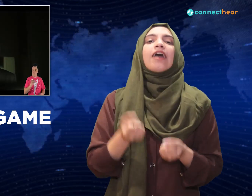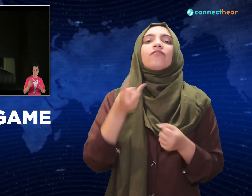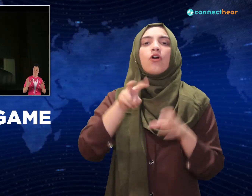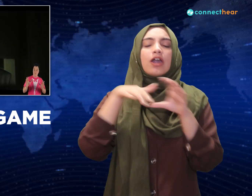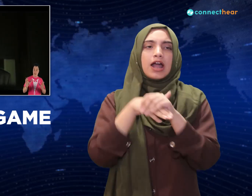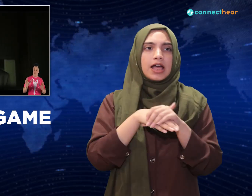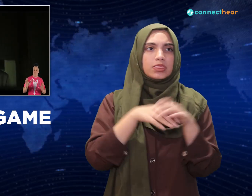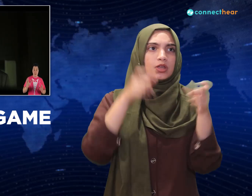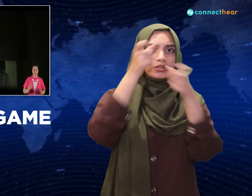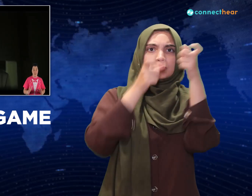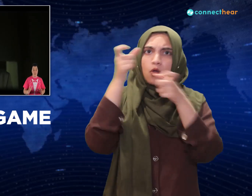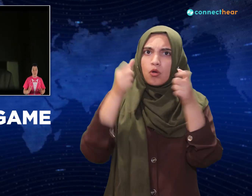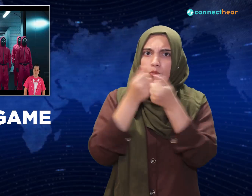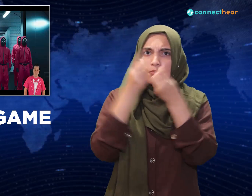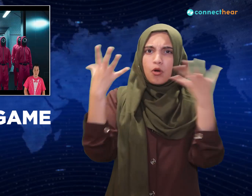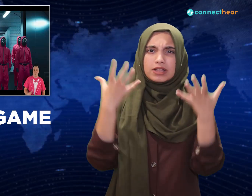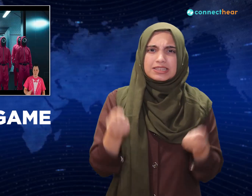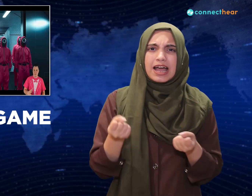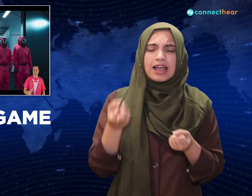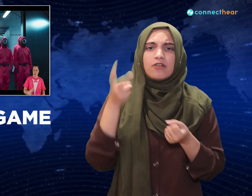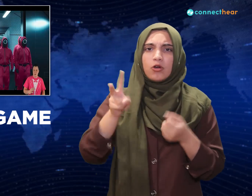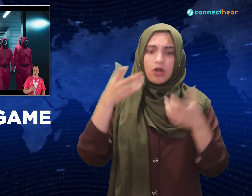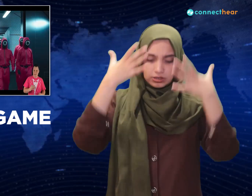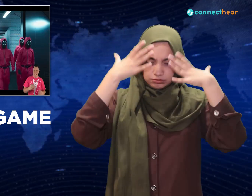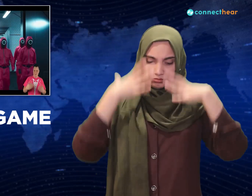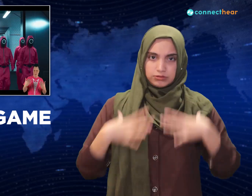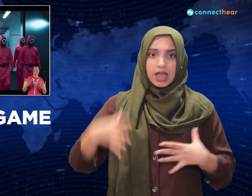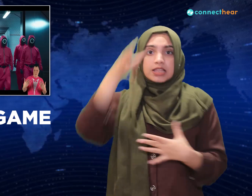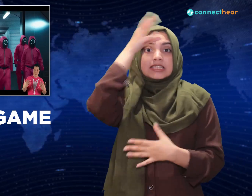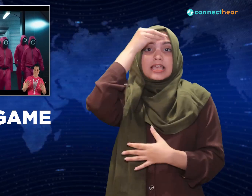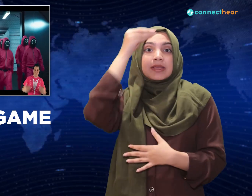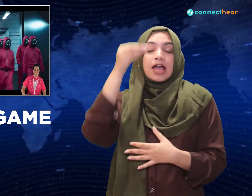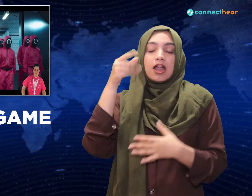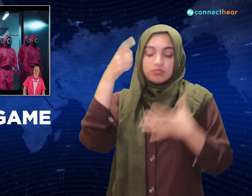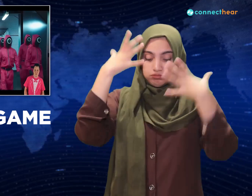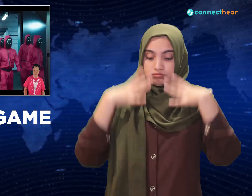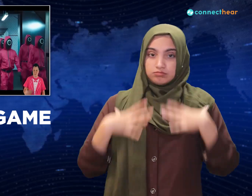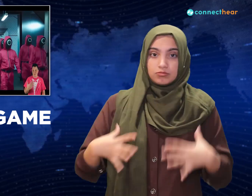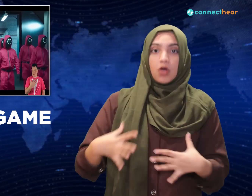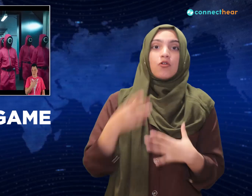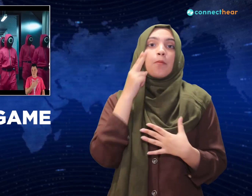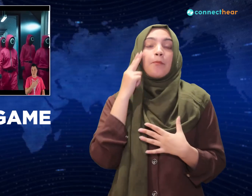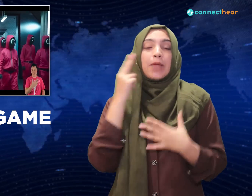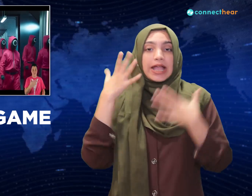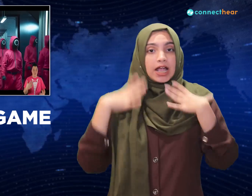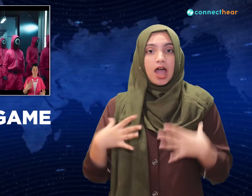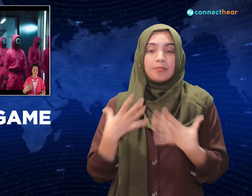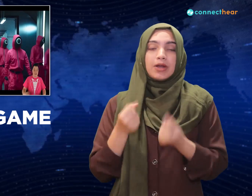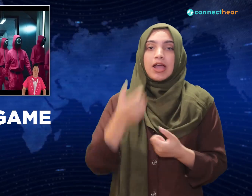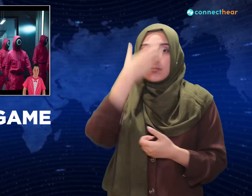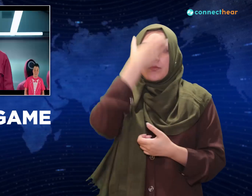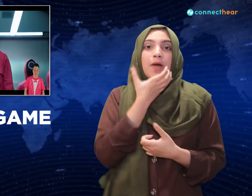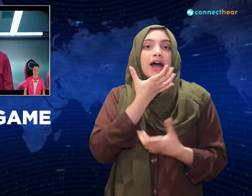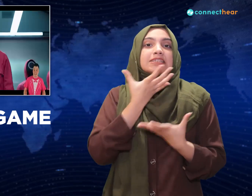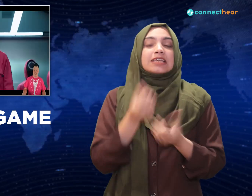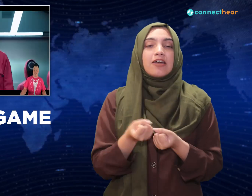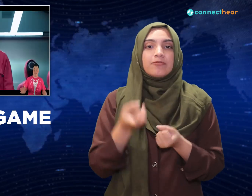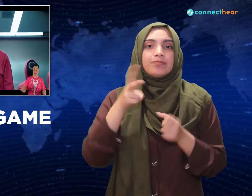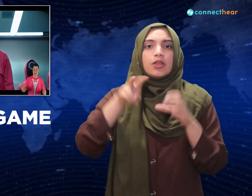front man running things. The workers here all wear these pink jumpsuits with different shapes on their face masks and they explain